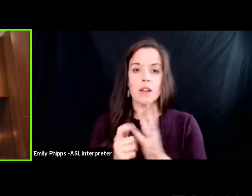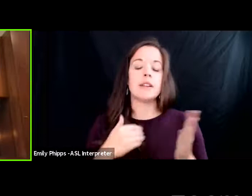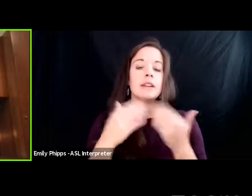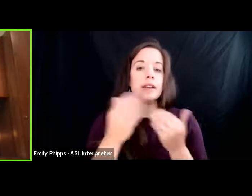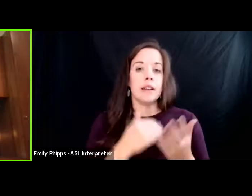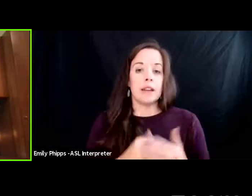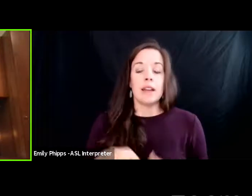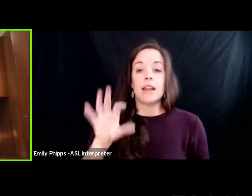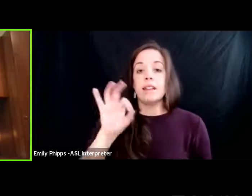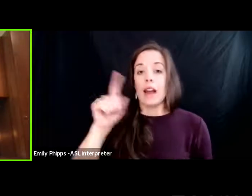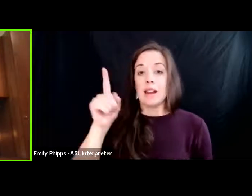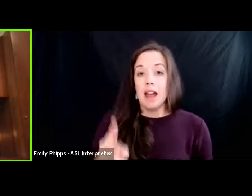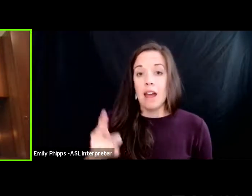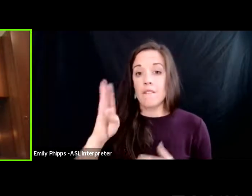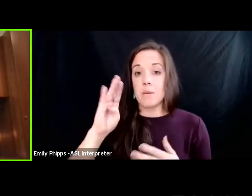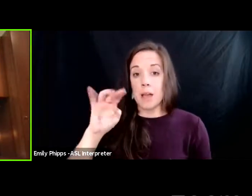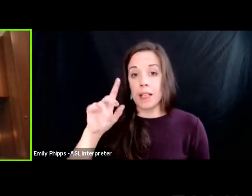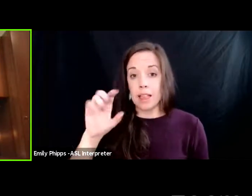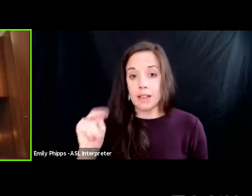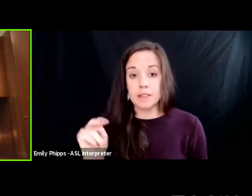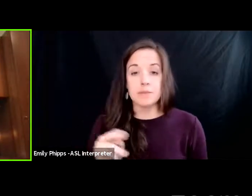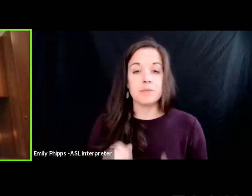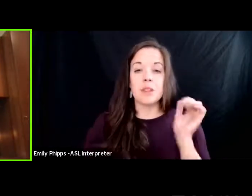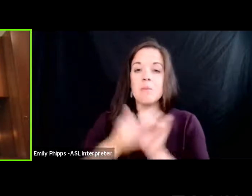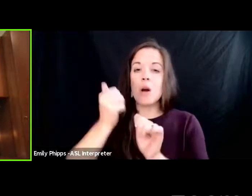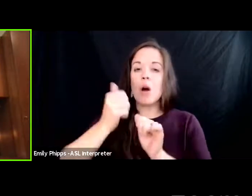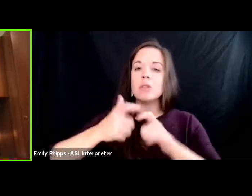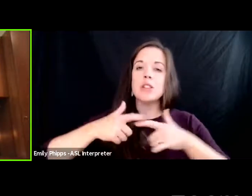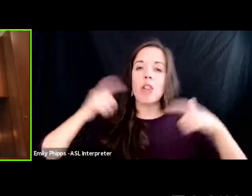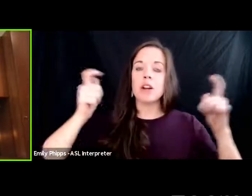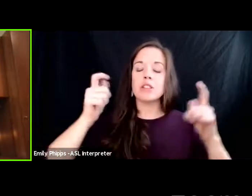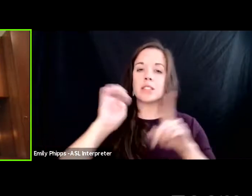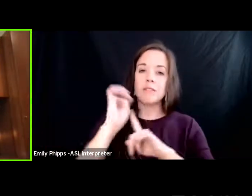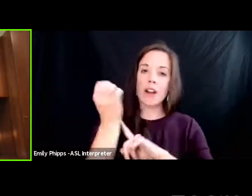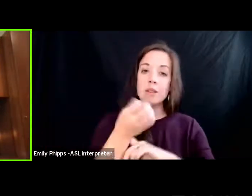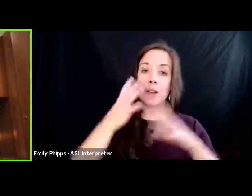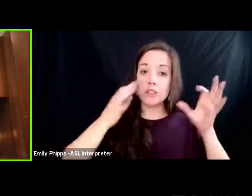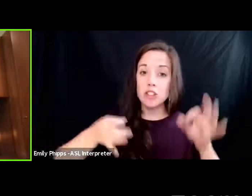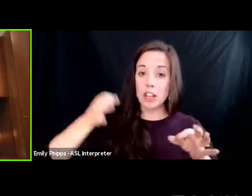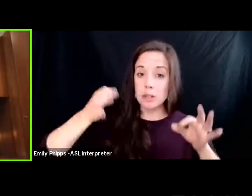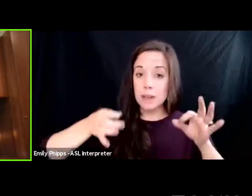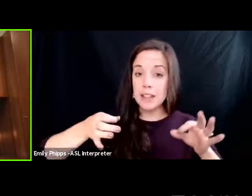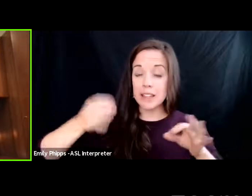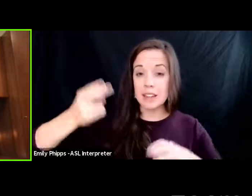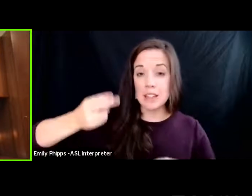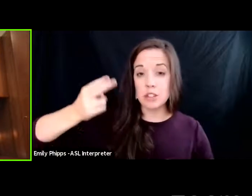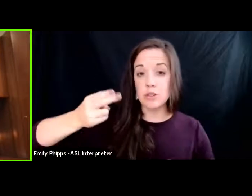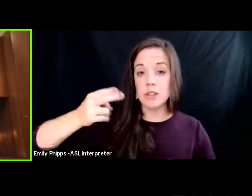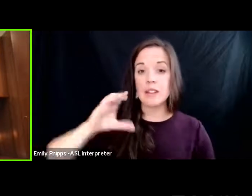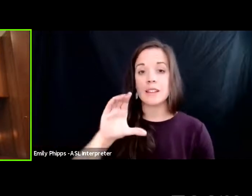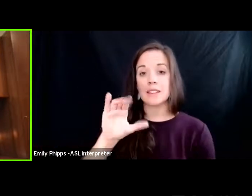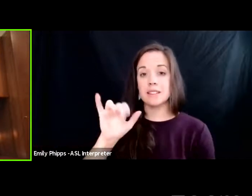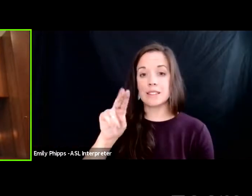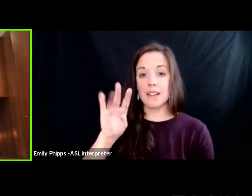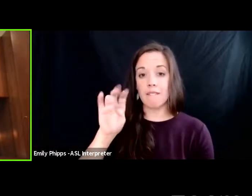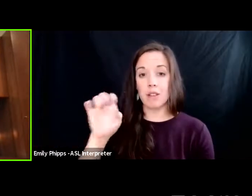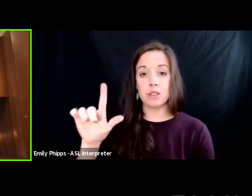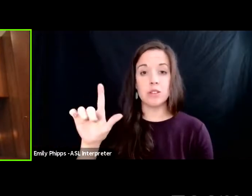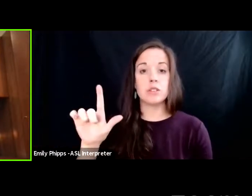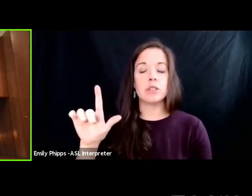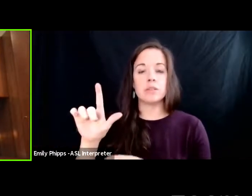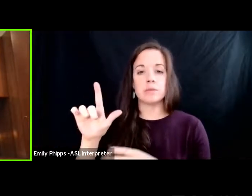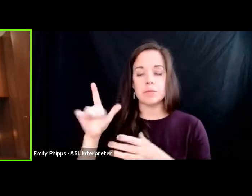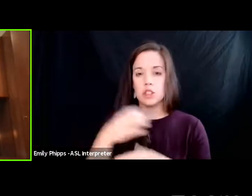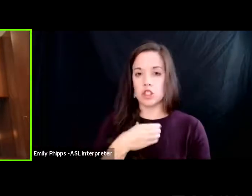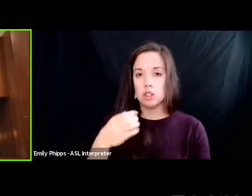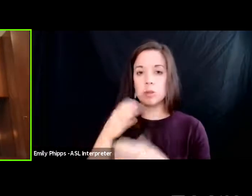and a half billion at the time the most the largest environmental judgment in history a civil suit brought by indigenous and farmer communities